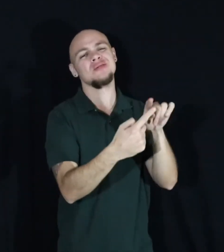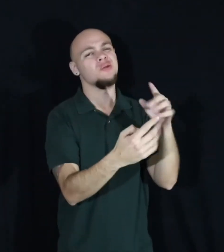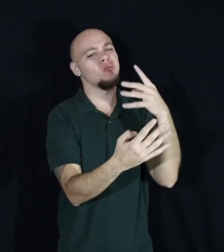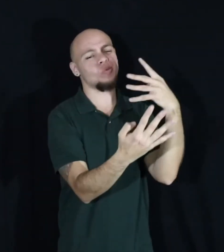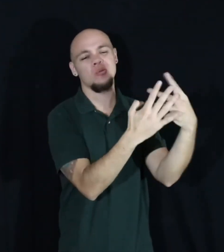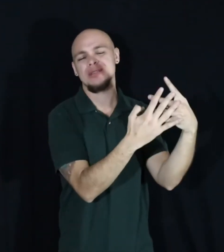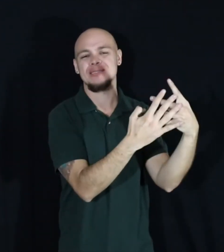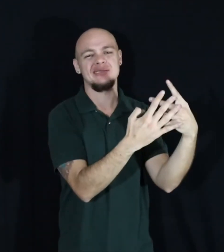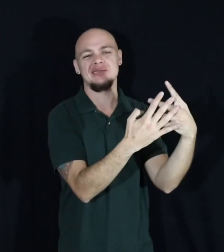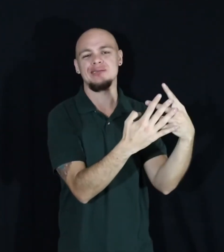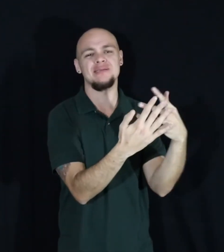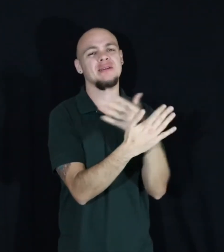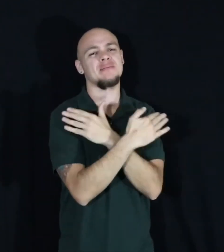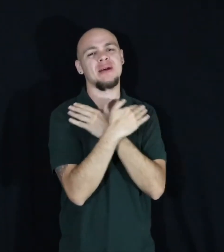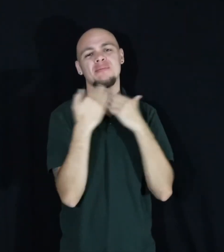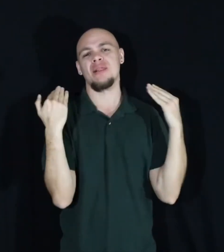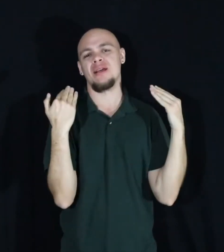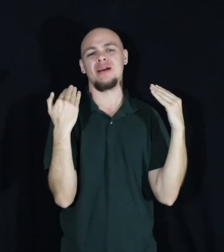That's that piece. Thank you guys.